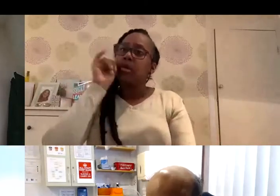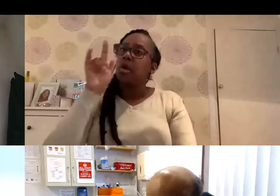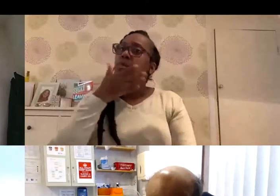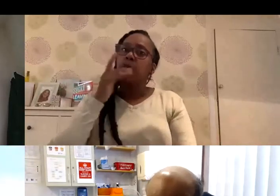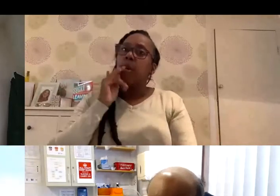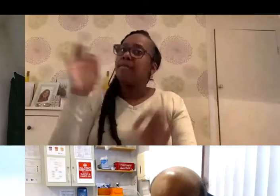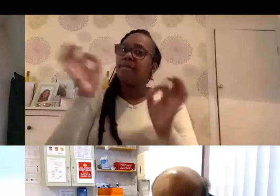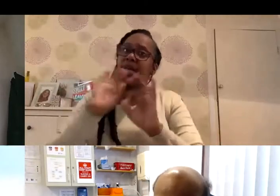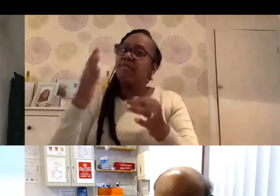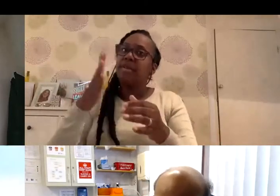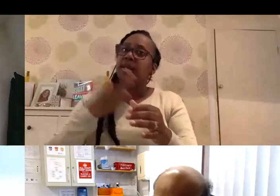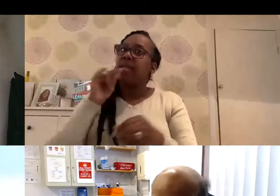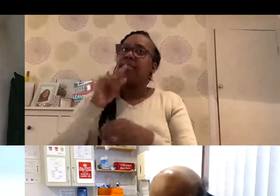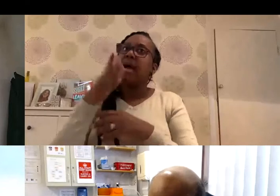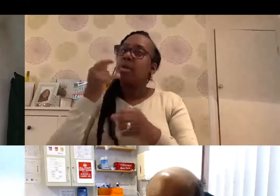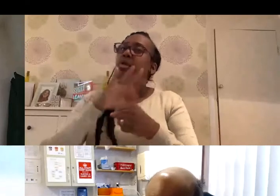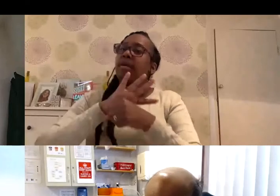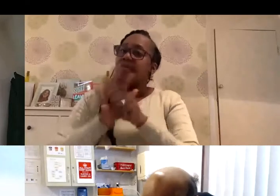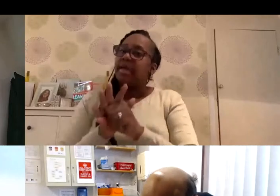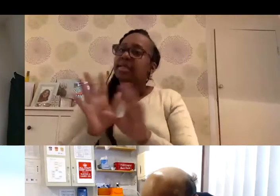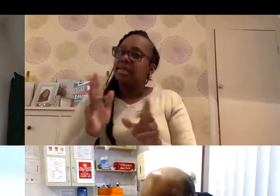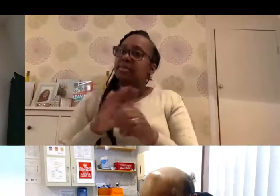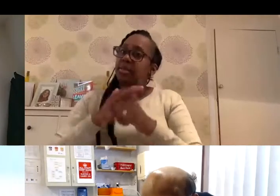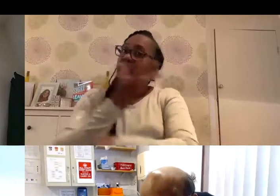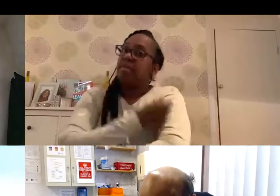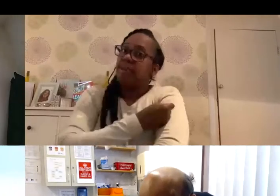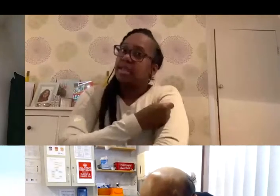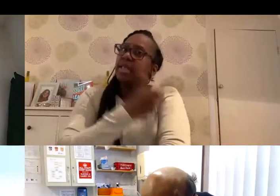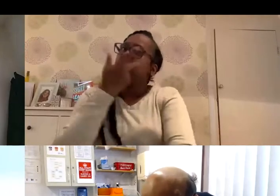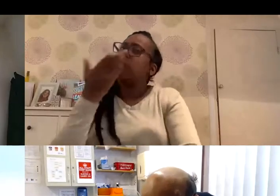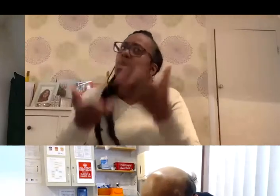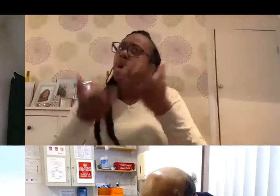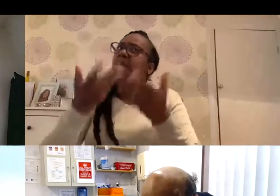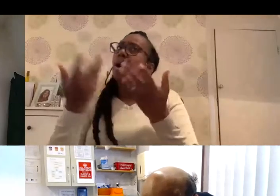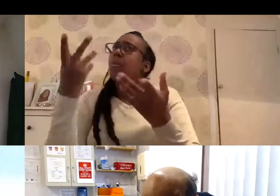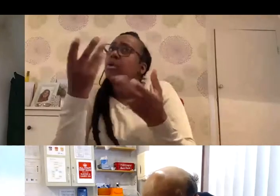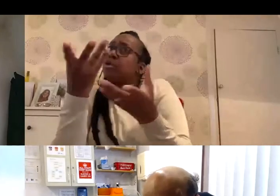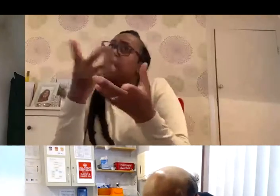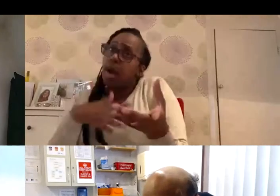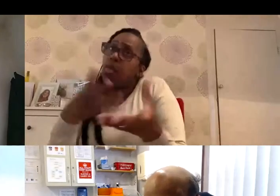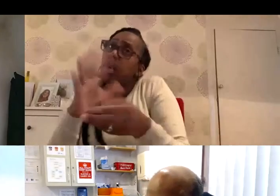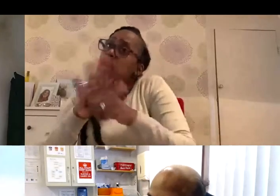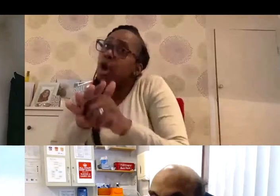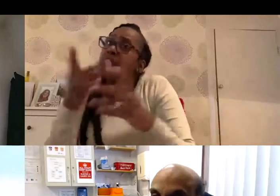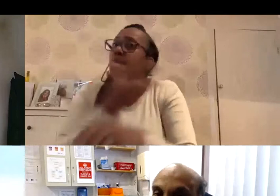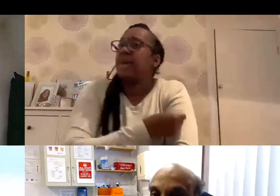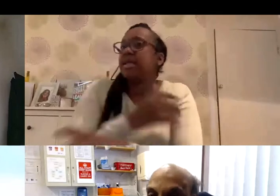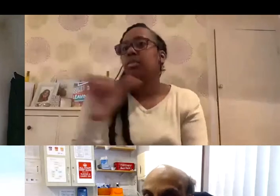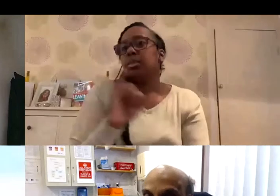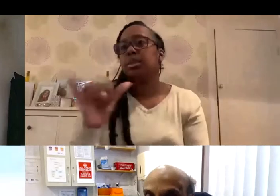anything like that when you have the vaccine. So it is, you know, weighing up that benefit and that risk. You know, it's